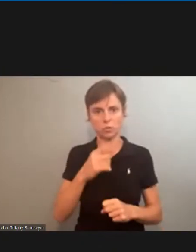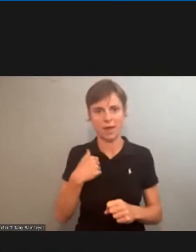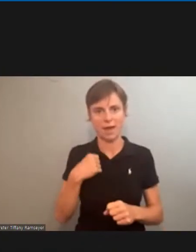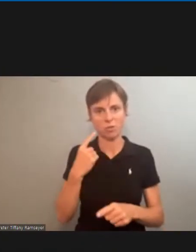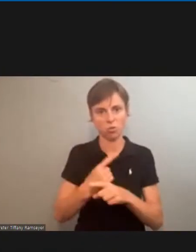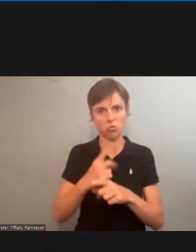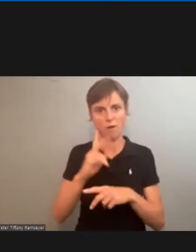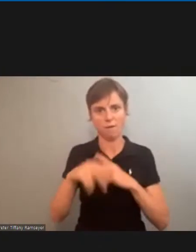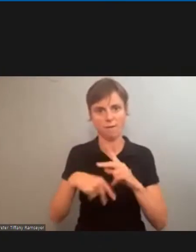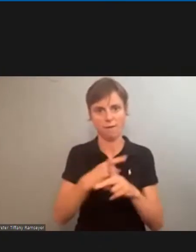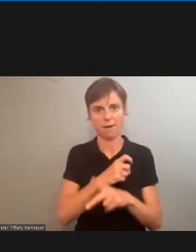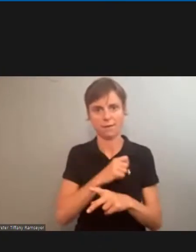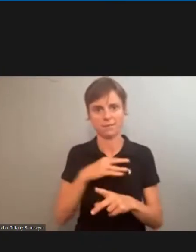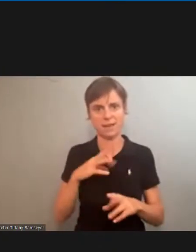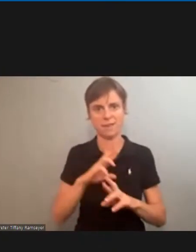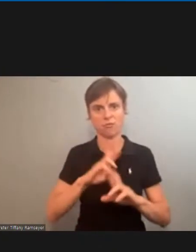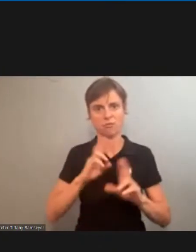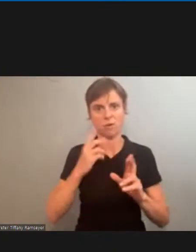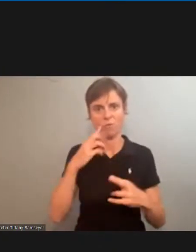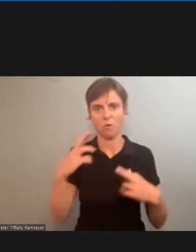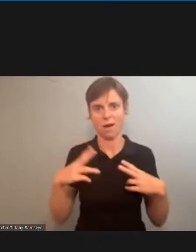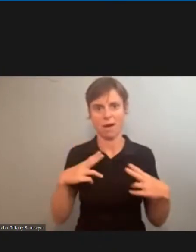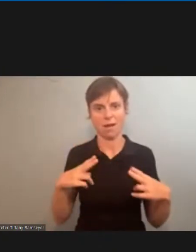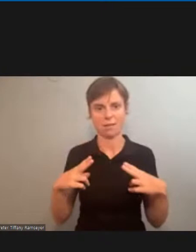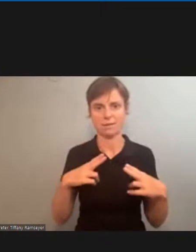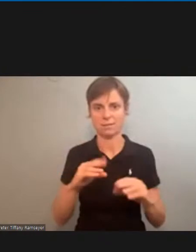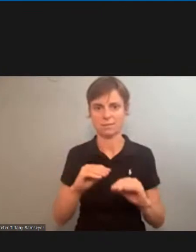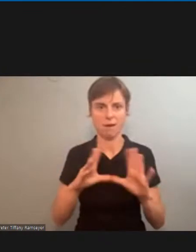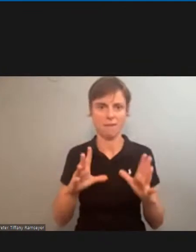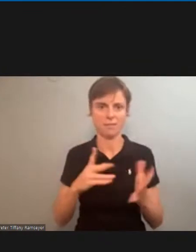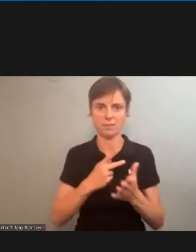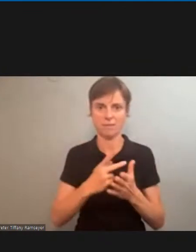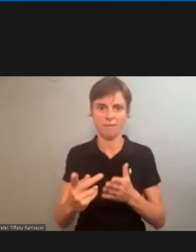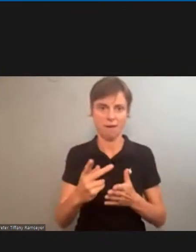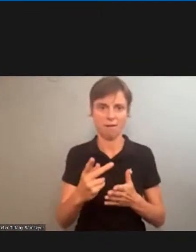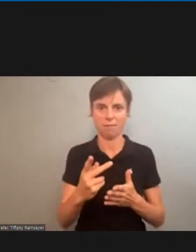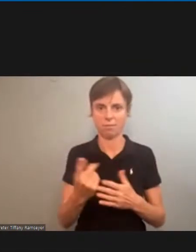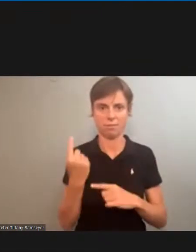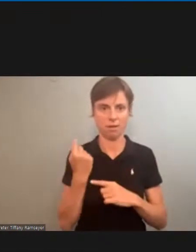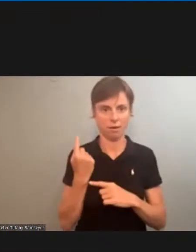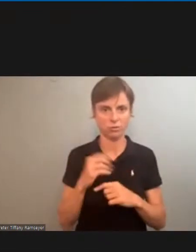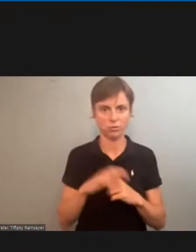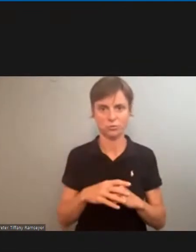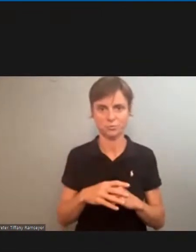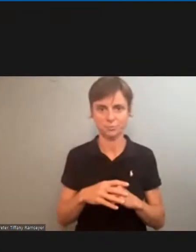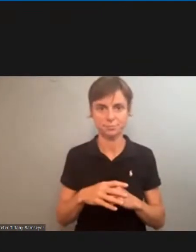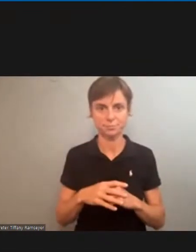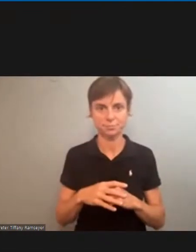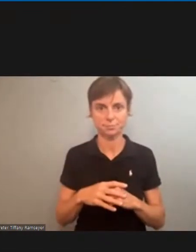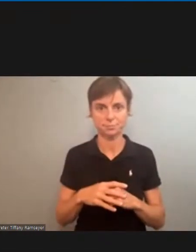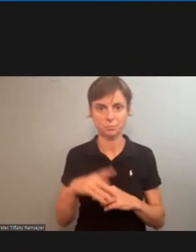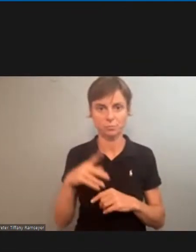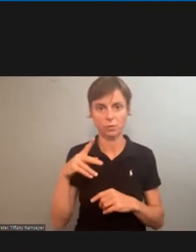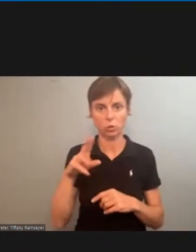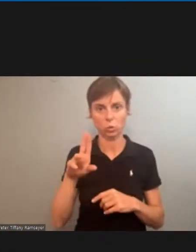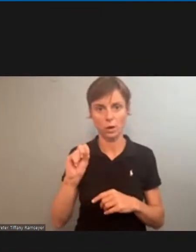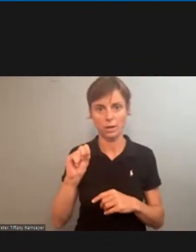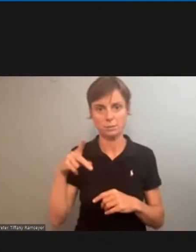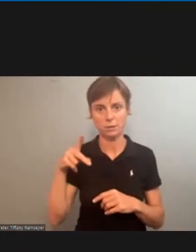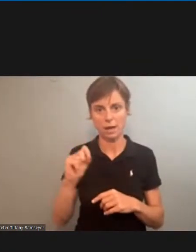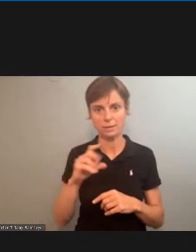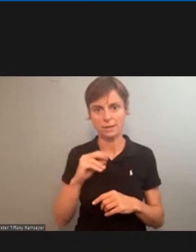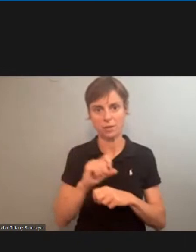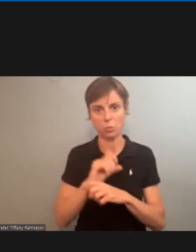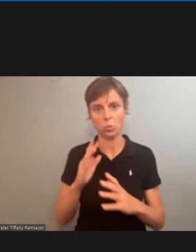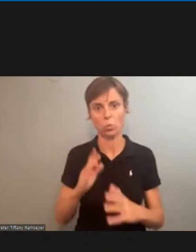kind of staffing for the holidays, obviously it did not happen last year. And the postal service, the workers and the people of this country have